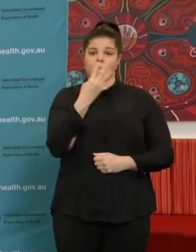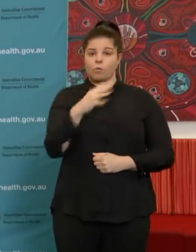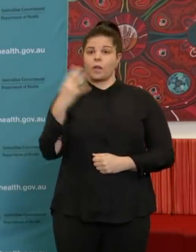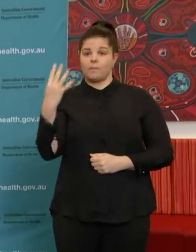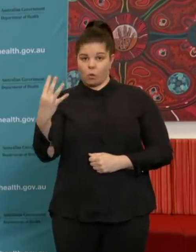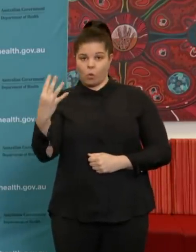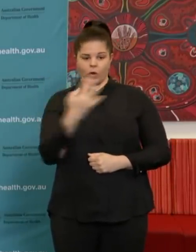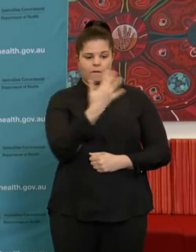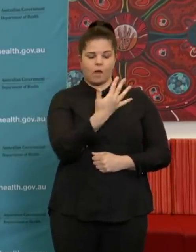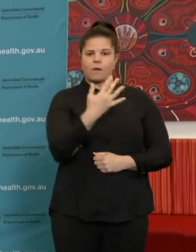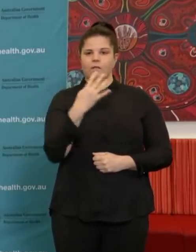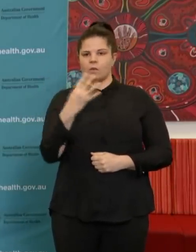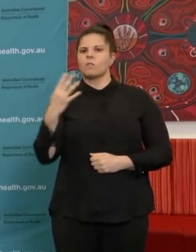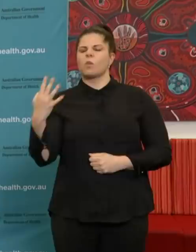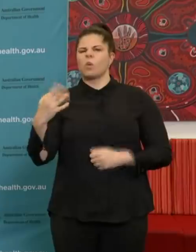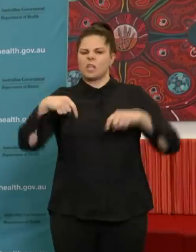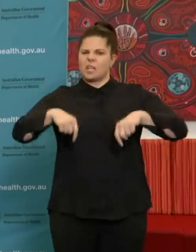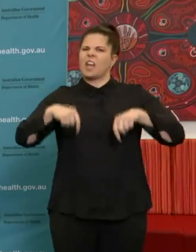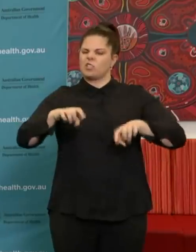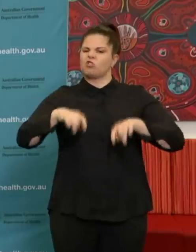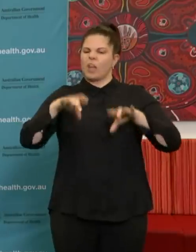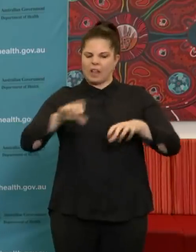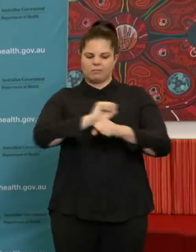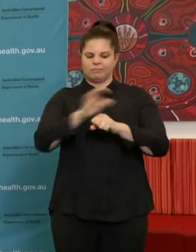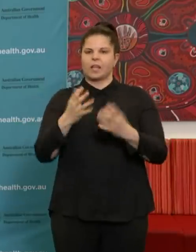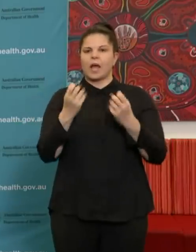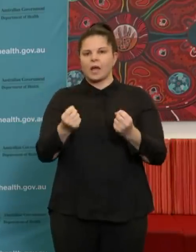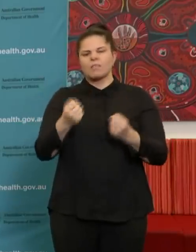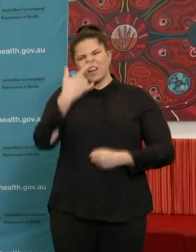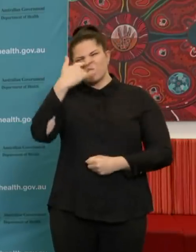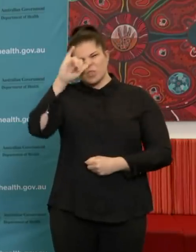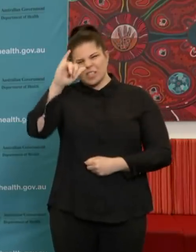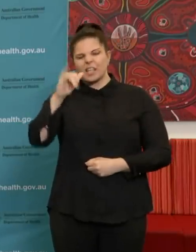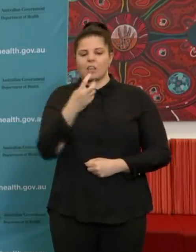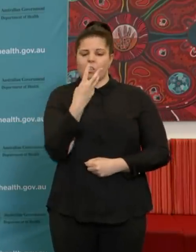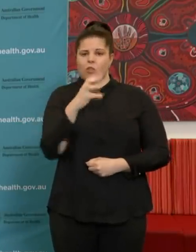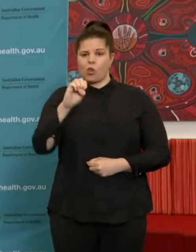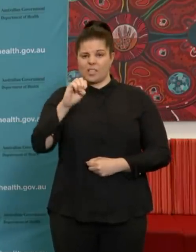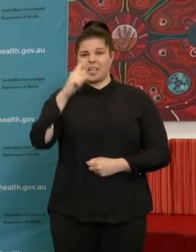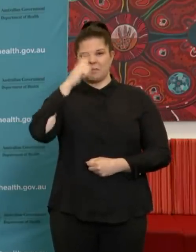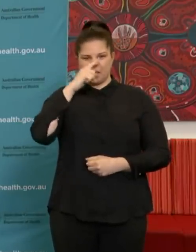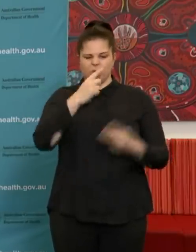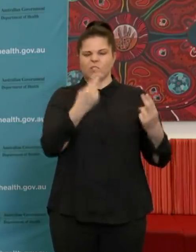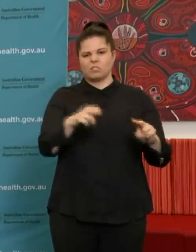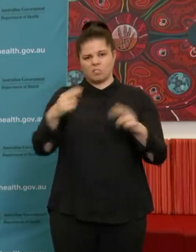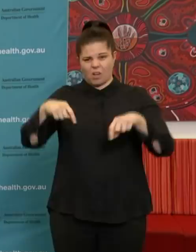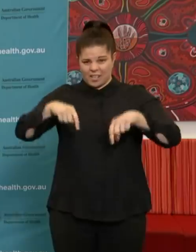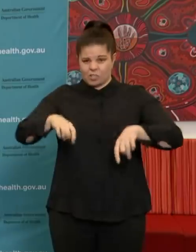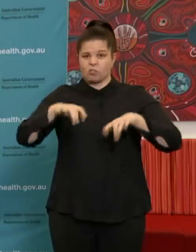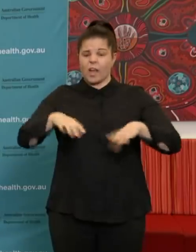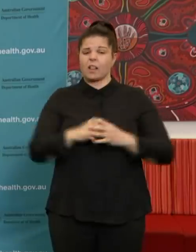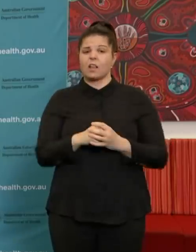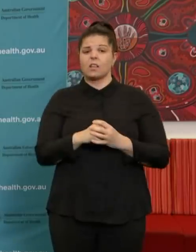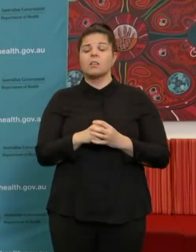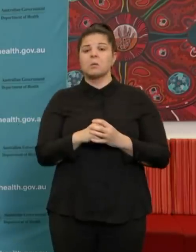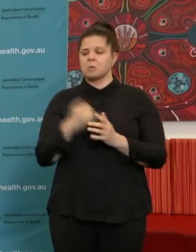cases so far in Australia and unfortunately 30 deaths. So we've had an increase again over the last